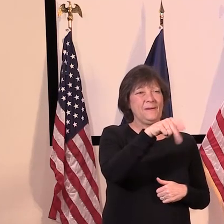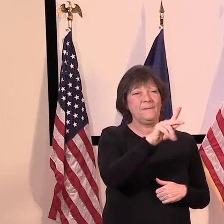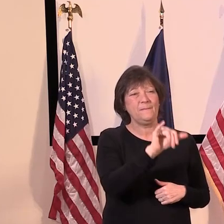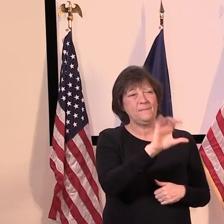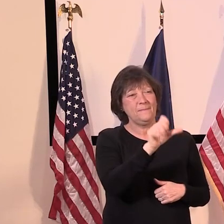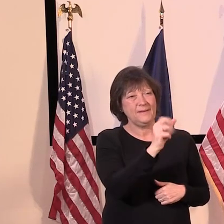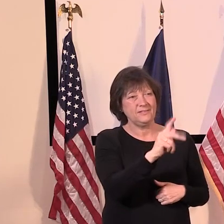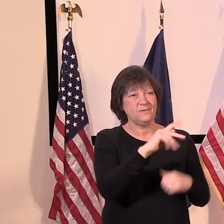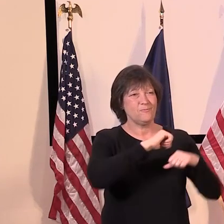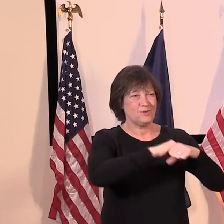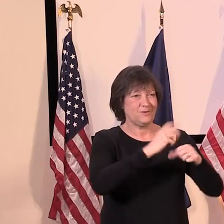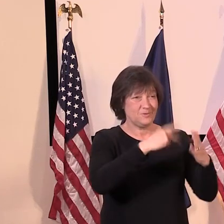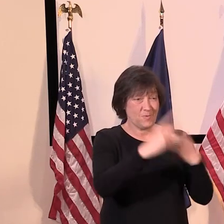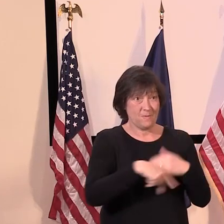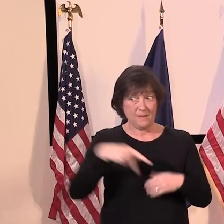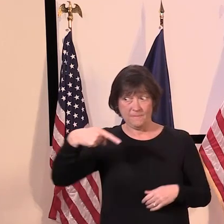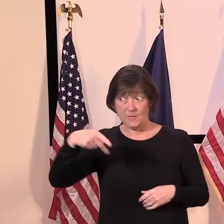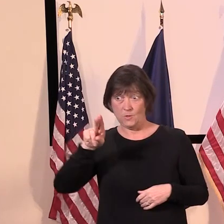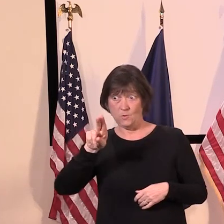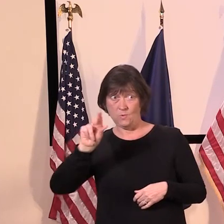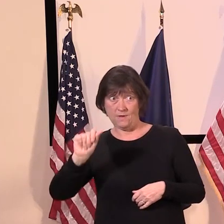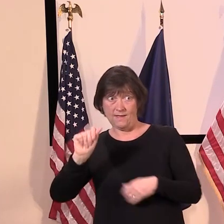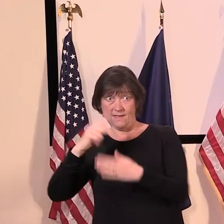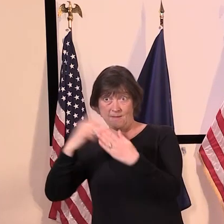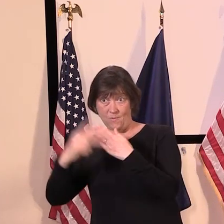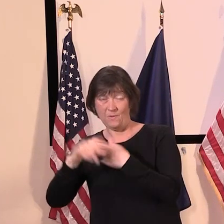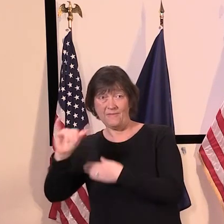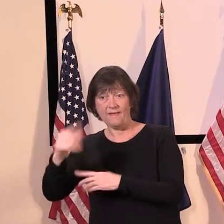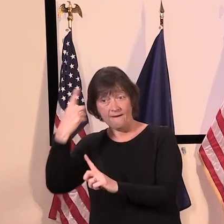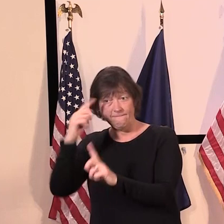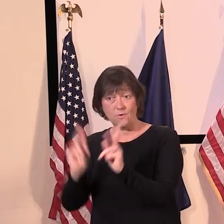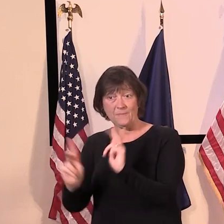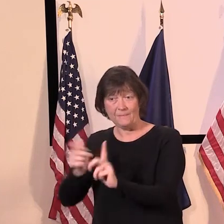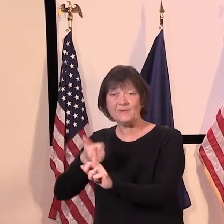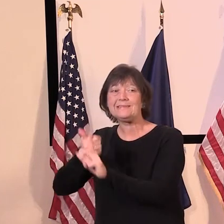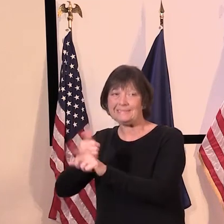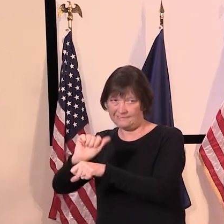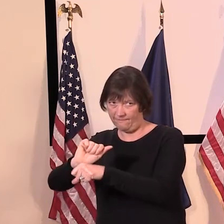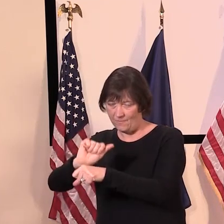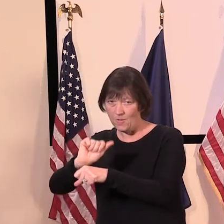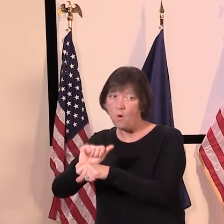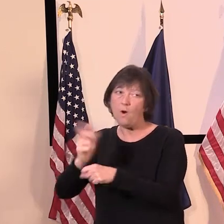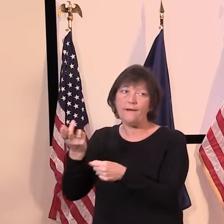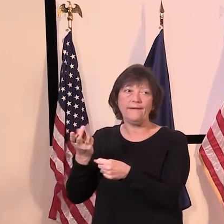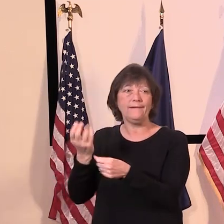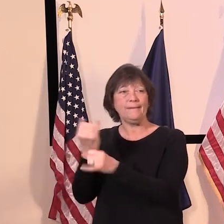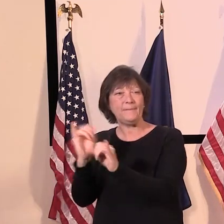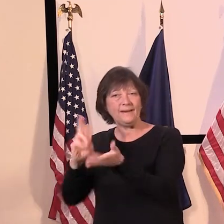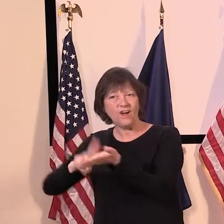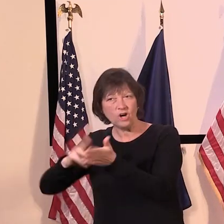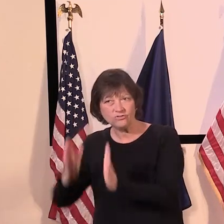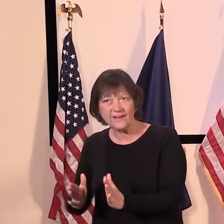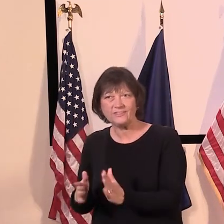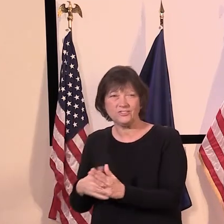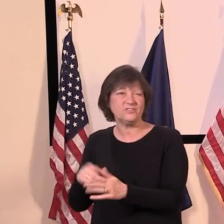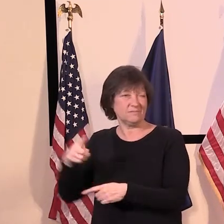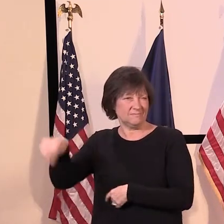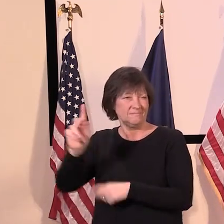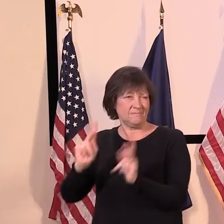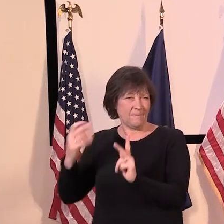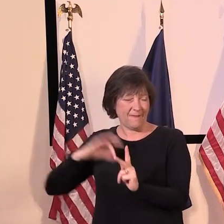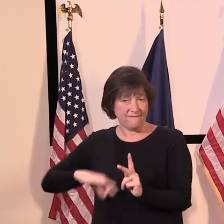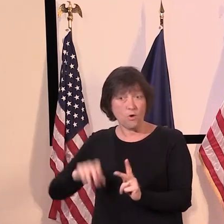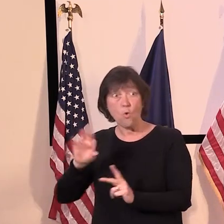um, but the PUA program is for, um, individuals who are either independent contractors or self-employed individuals